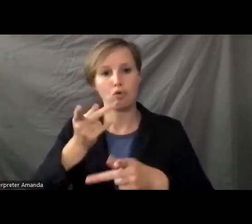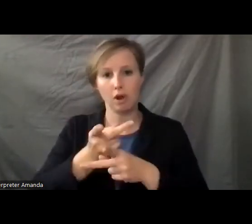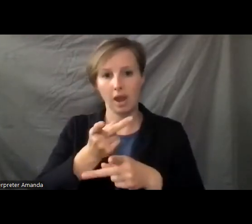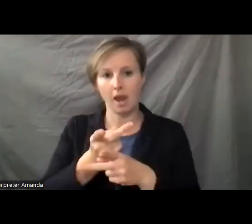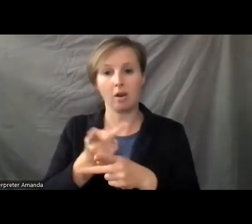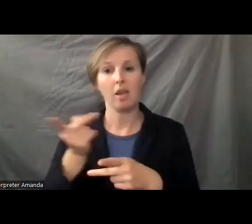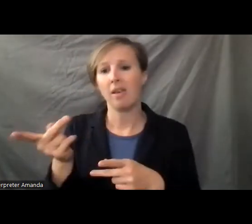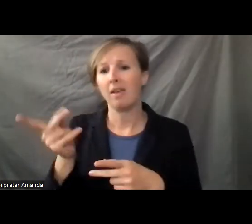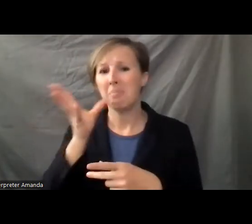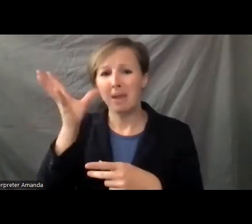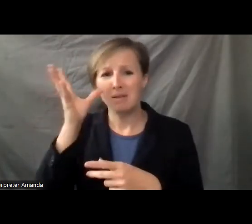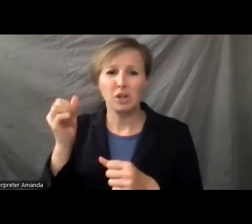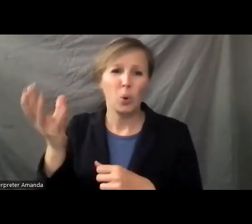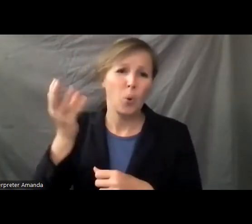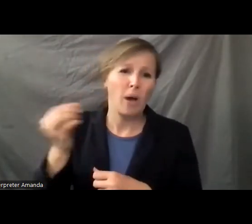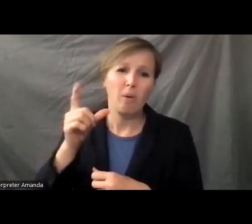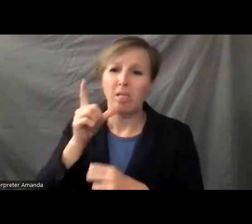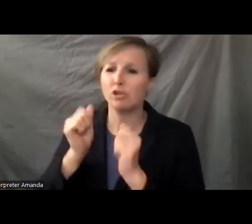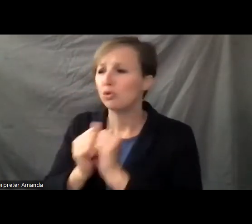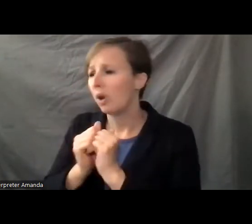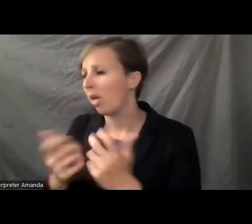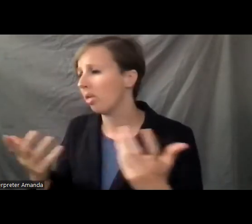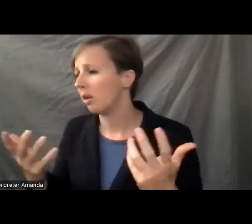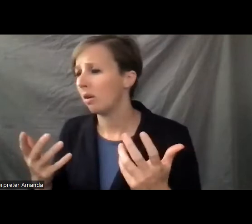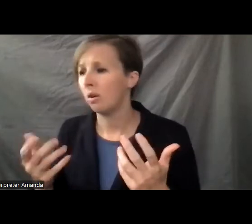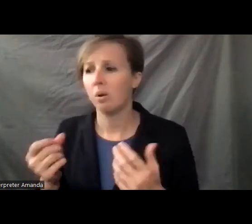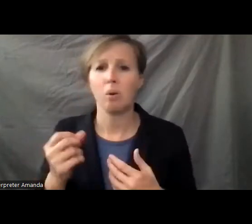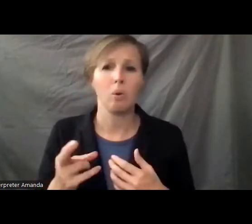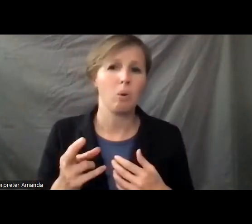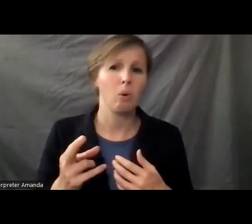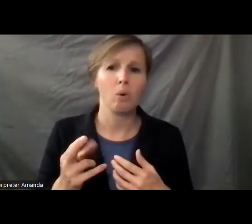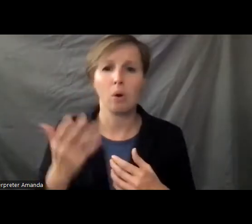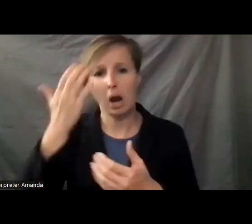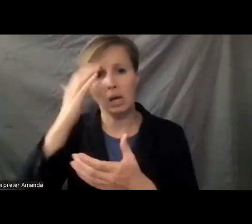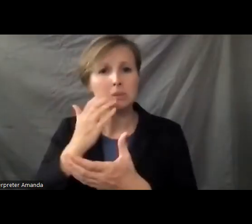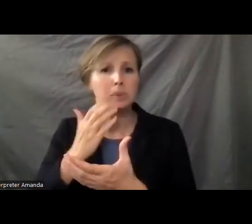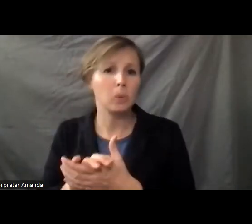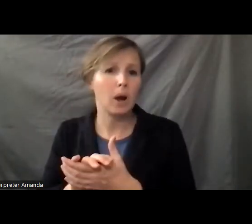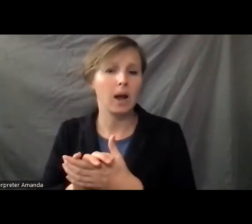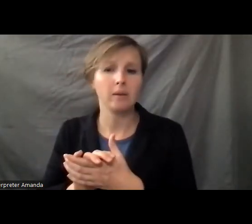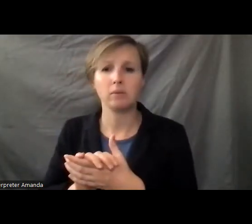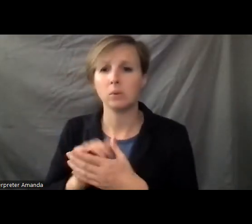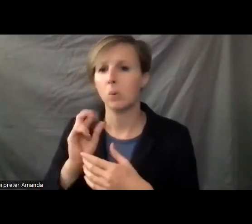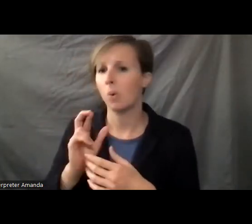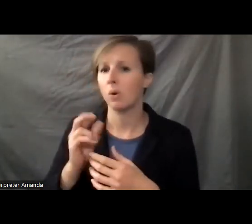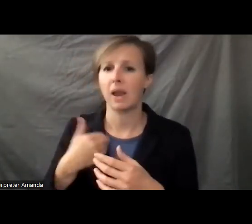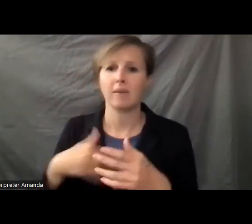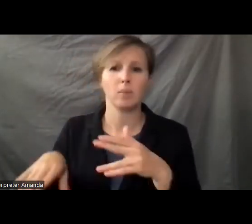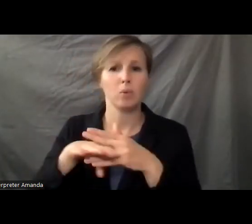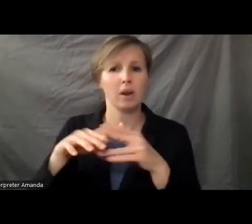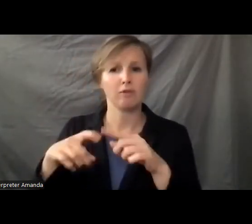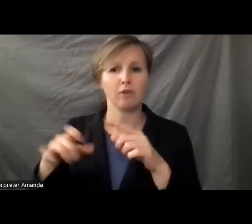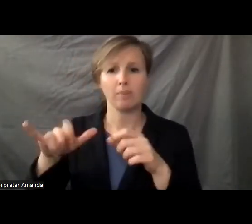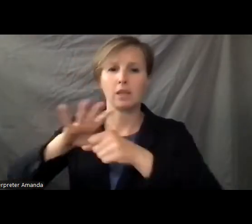just go out and have lunch together, you know, to a husband and wife, or just to get a break from the